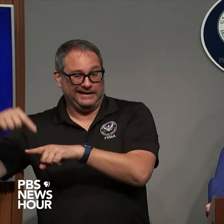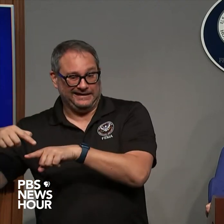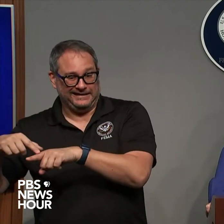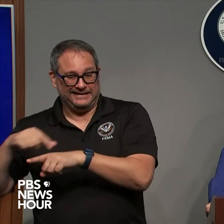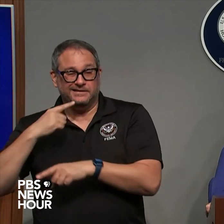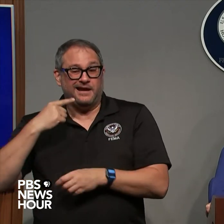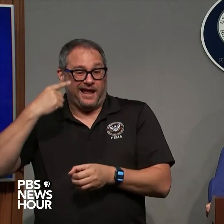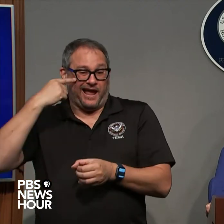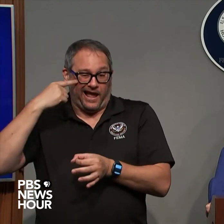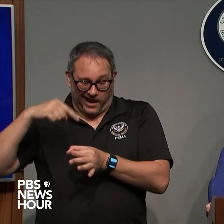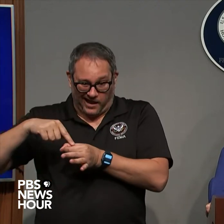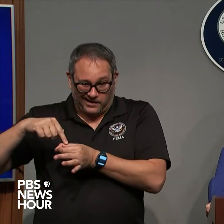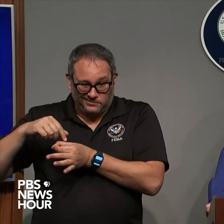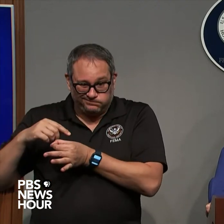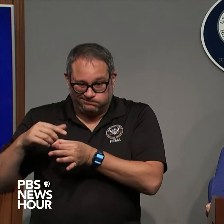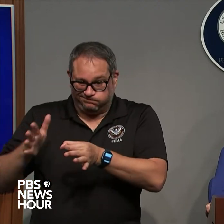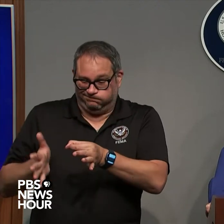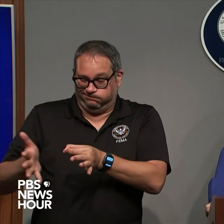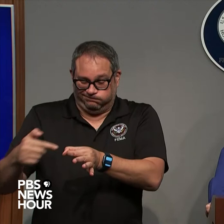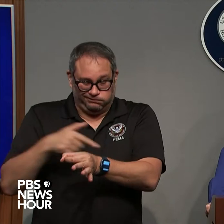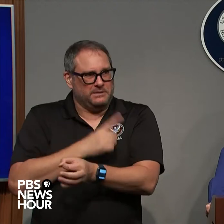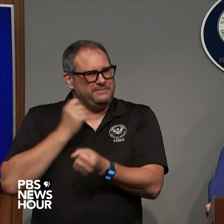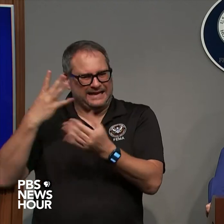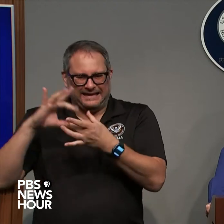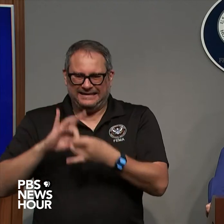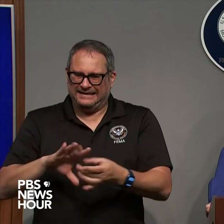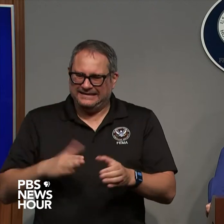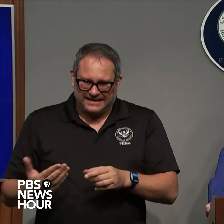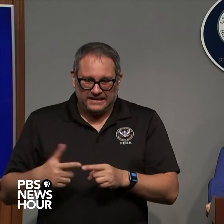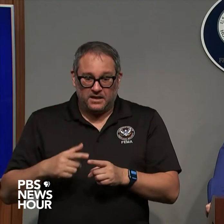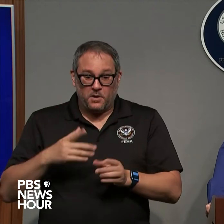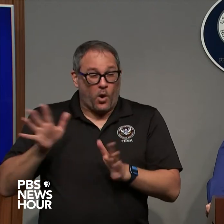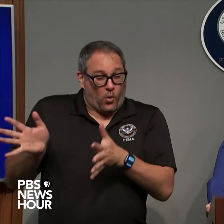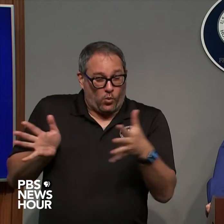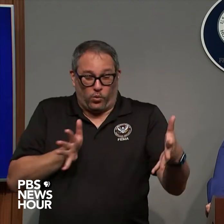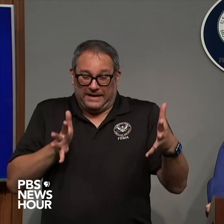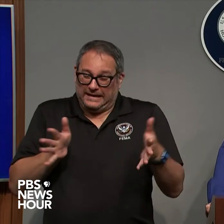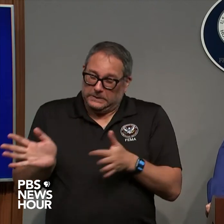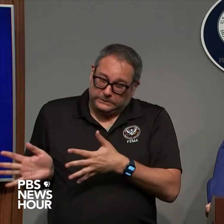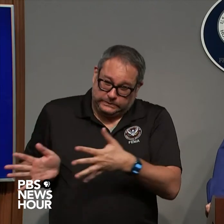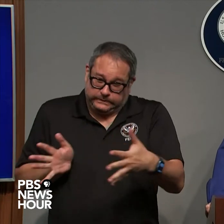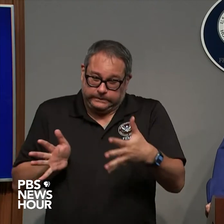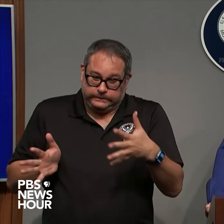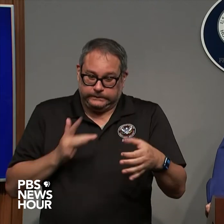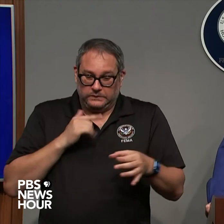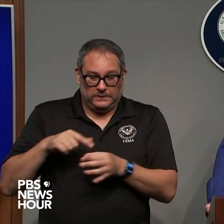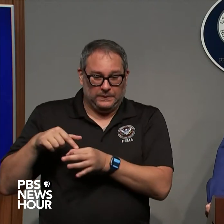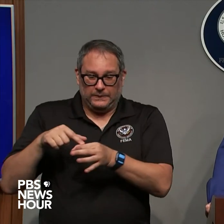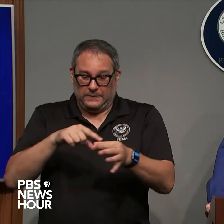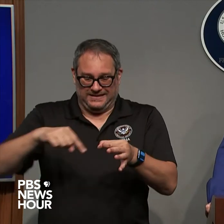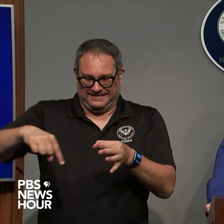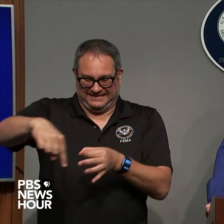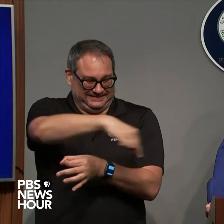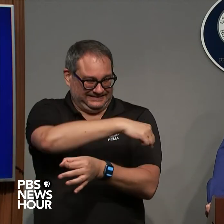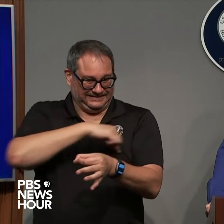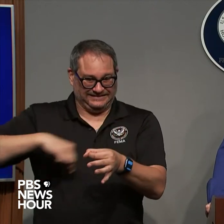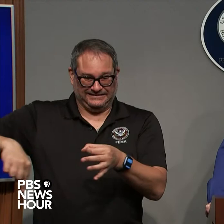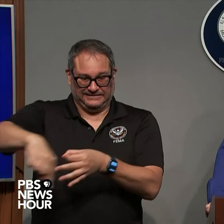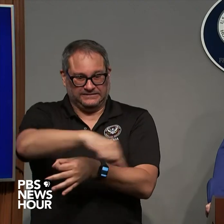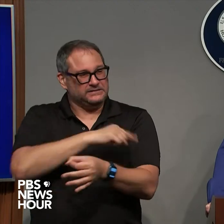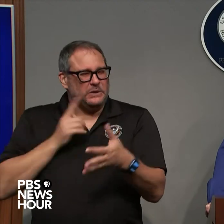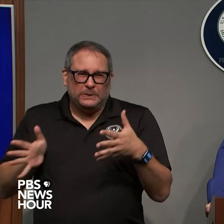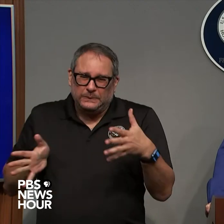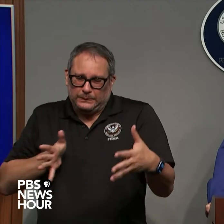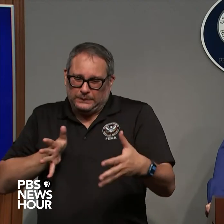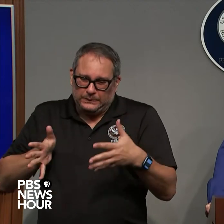wall devastating amount of damage right around that eye wall so structural damage power lines trees and some serious